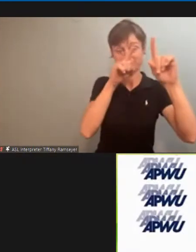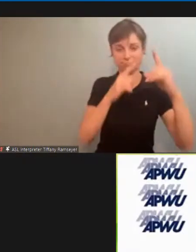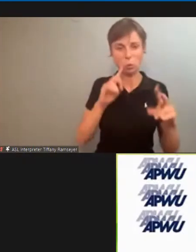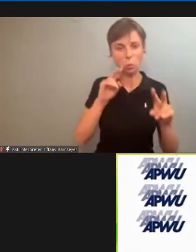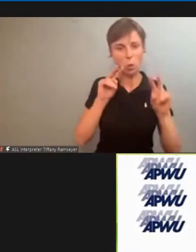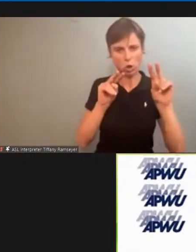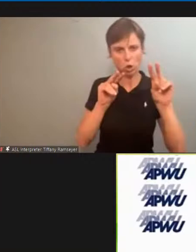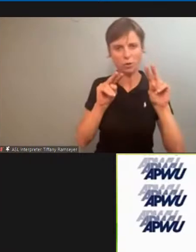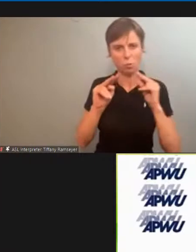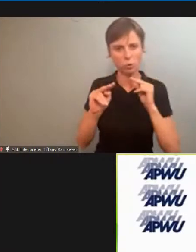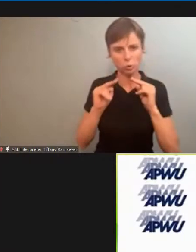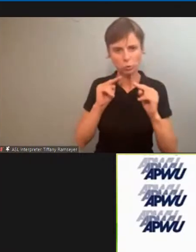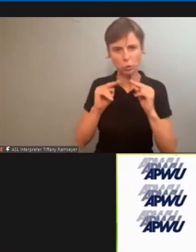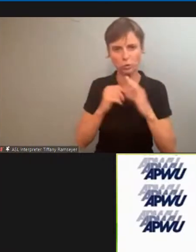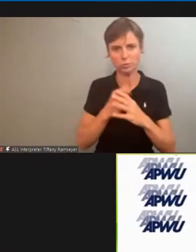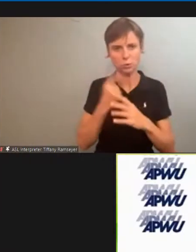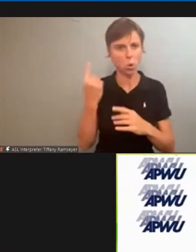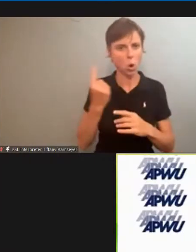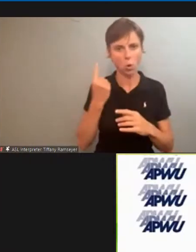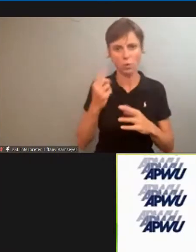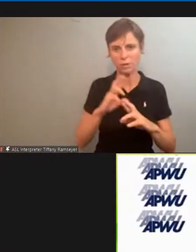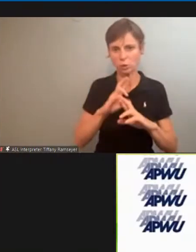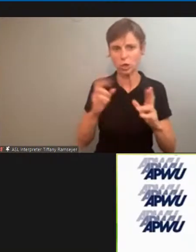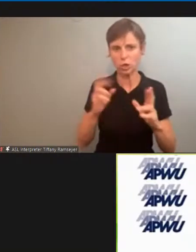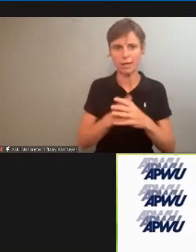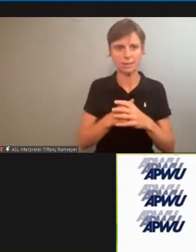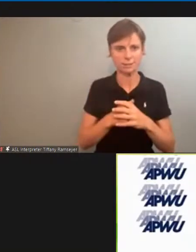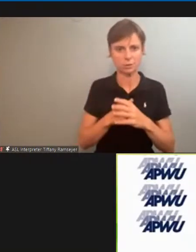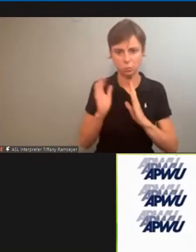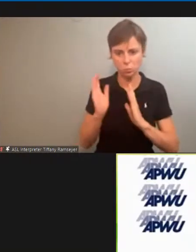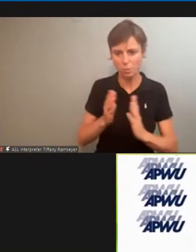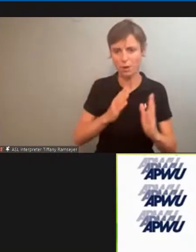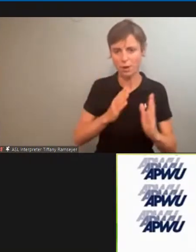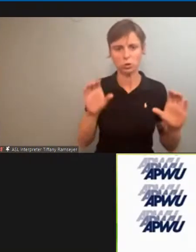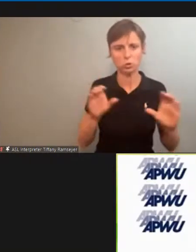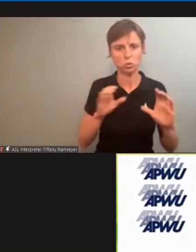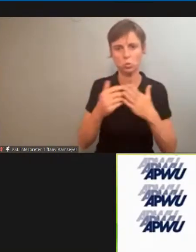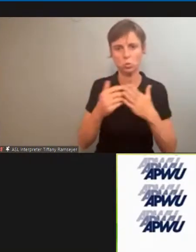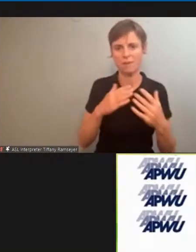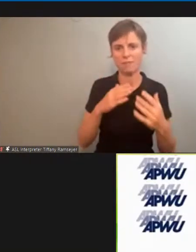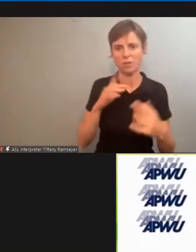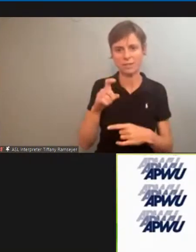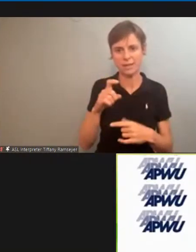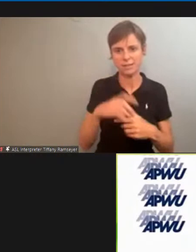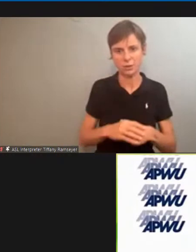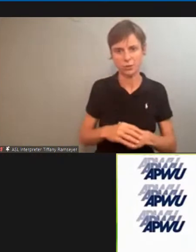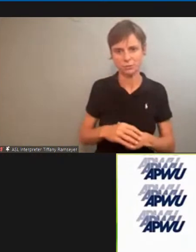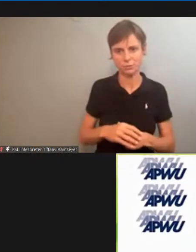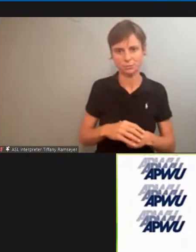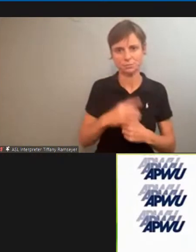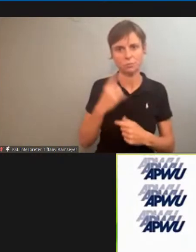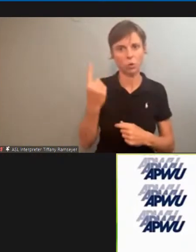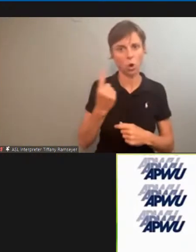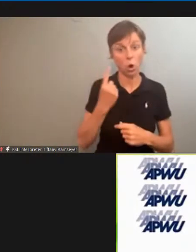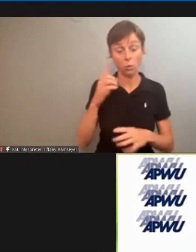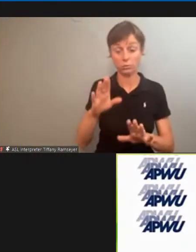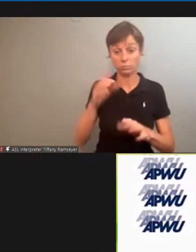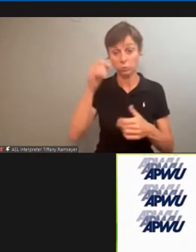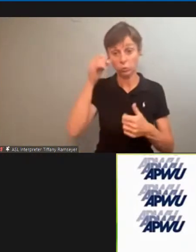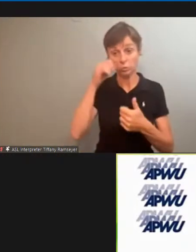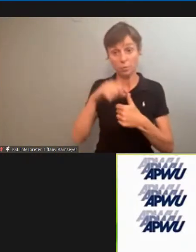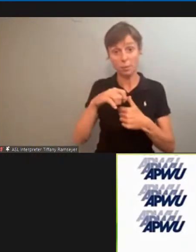negotiation. We're always ready. We're prepared. Do whatever is necessary. And always remember